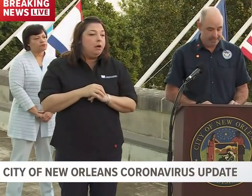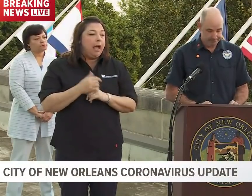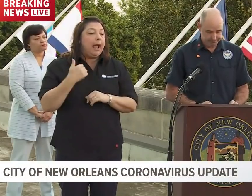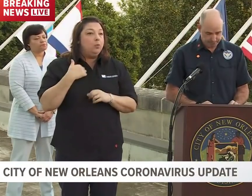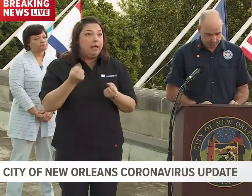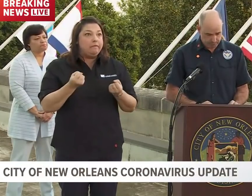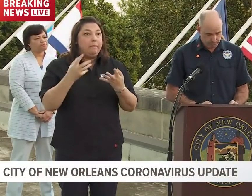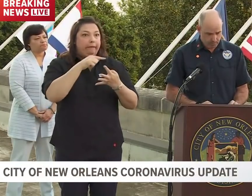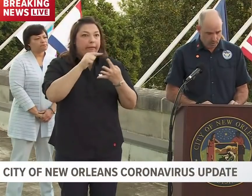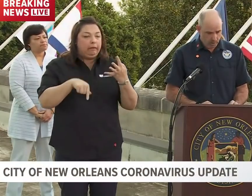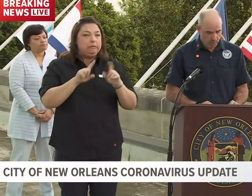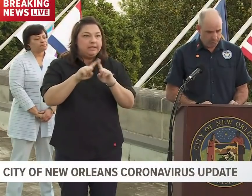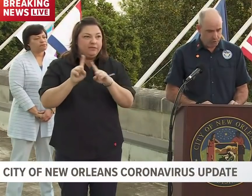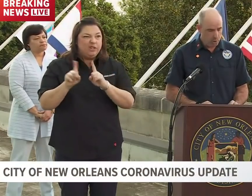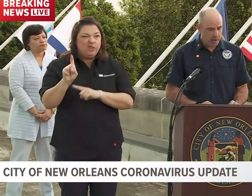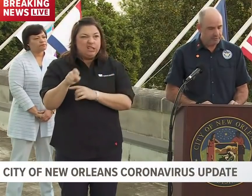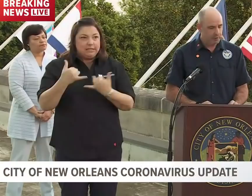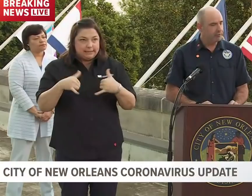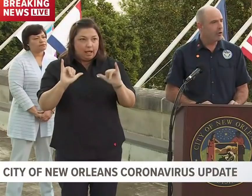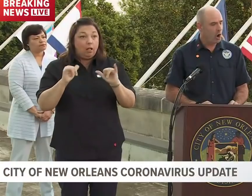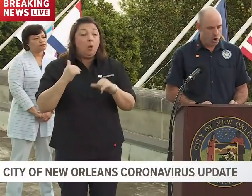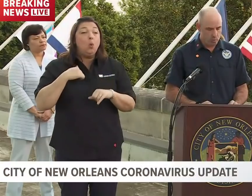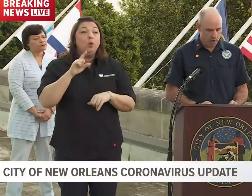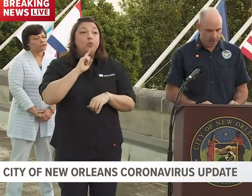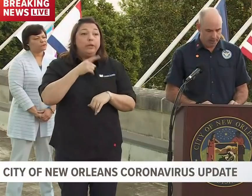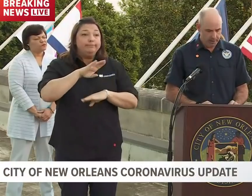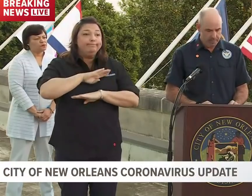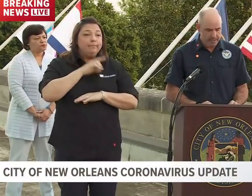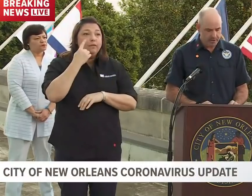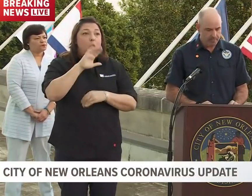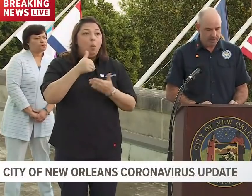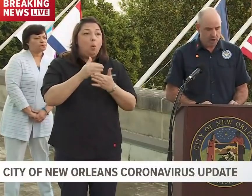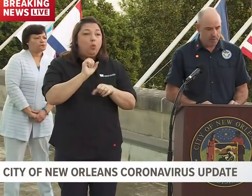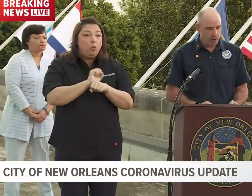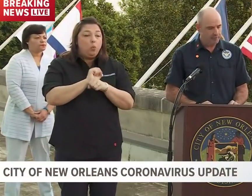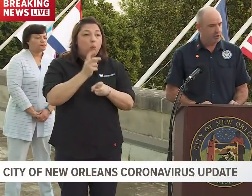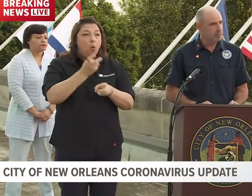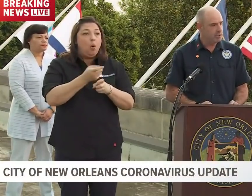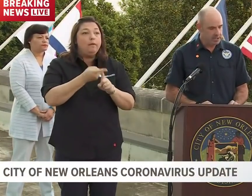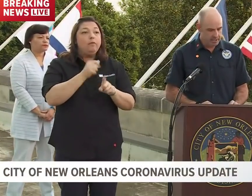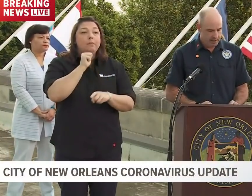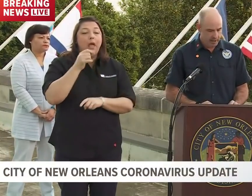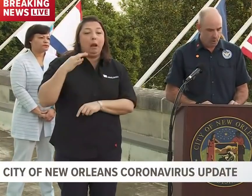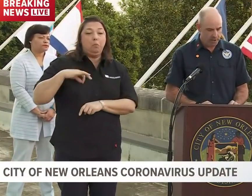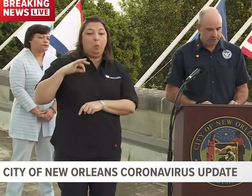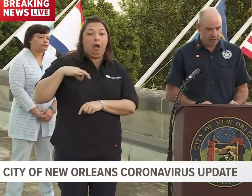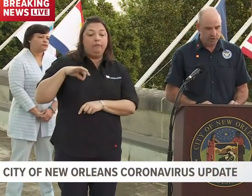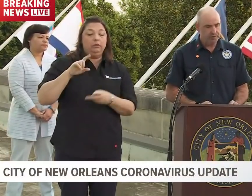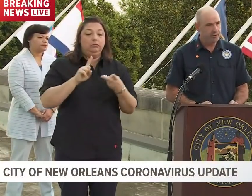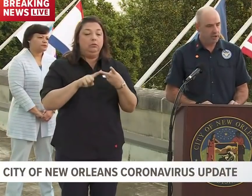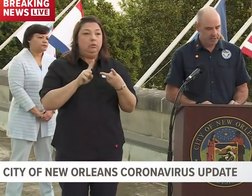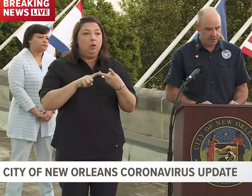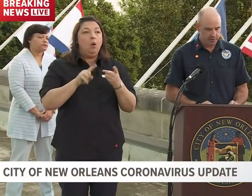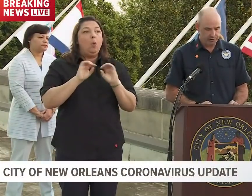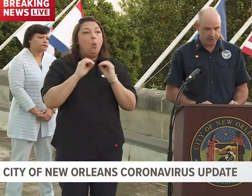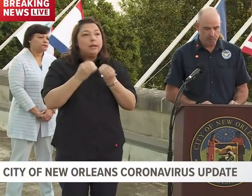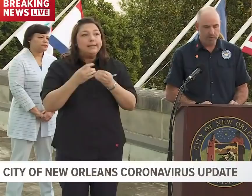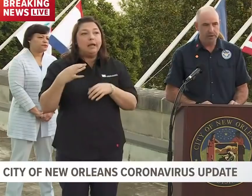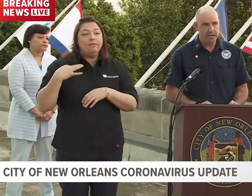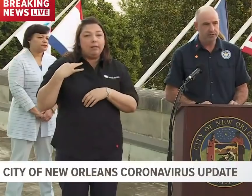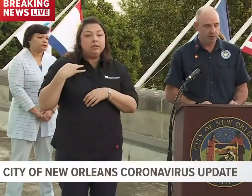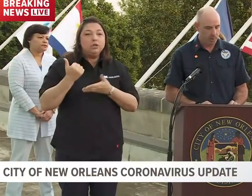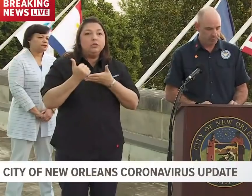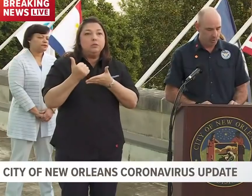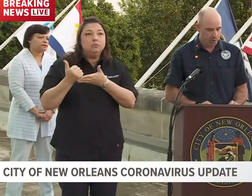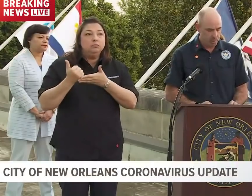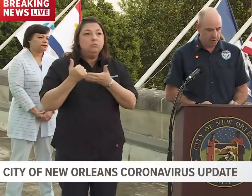have many. We're so grateful for the hard work being done by the nonprofit community and organizations and volunteers to support